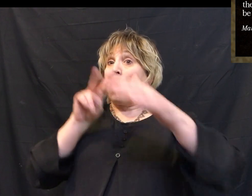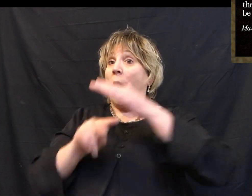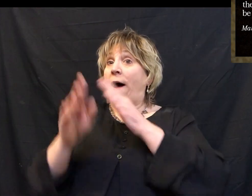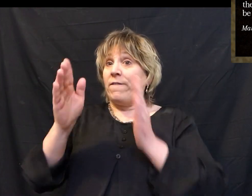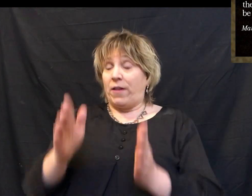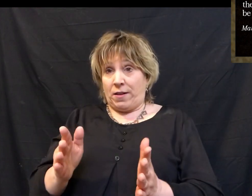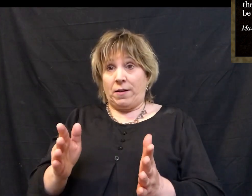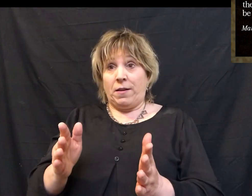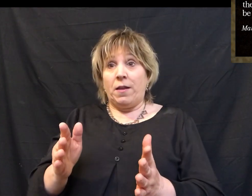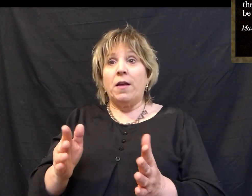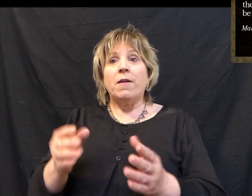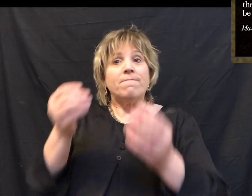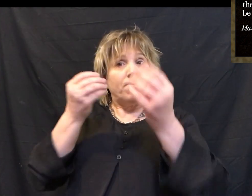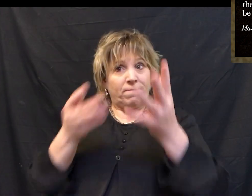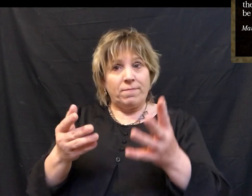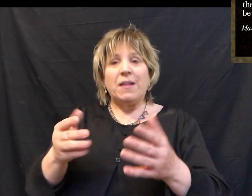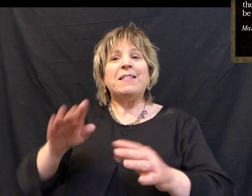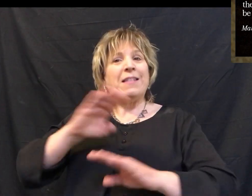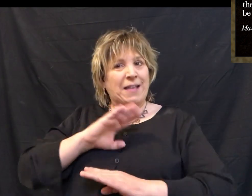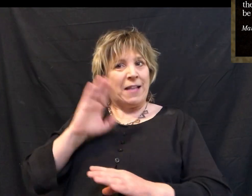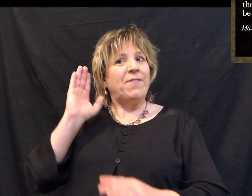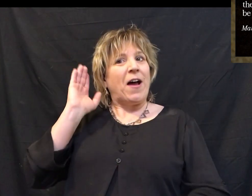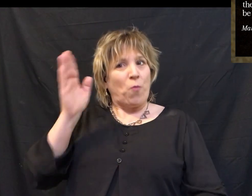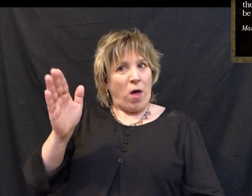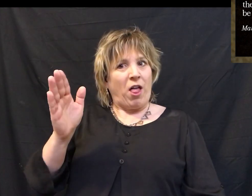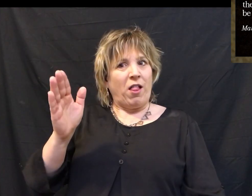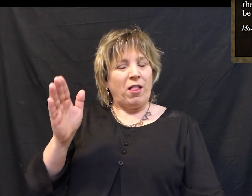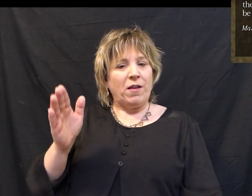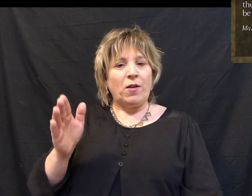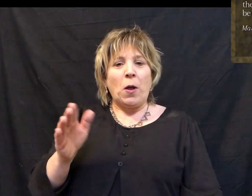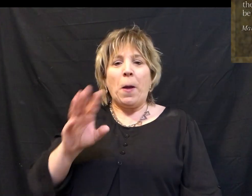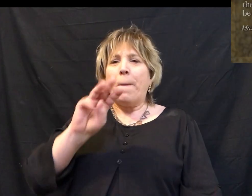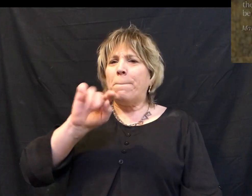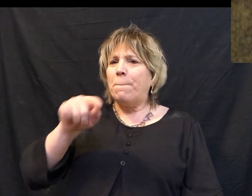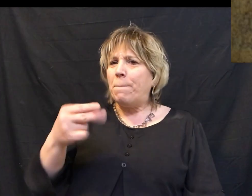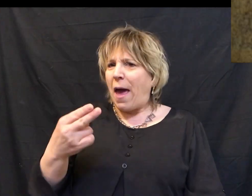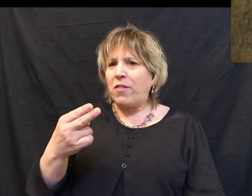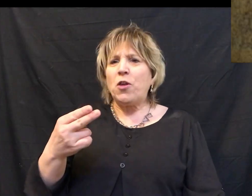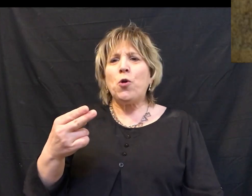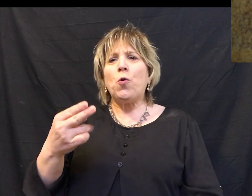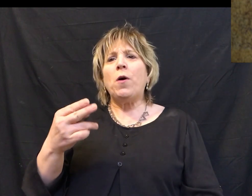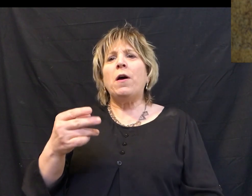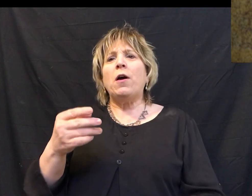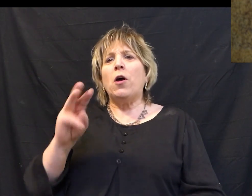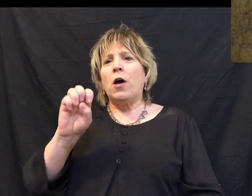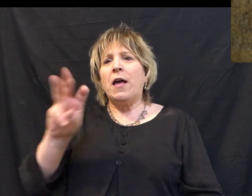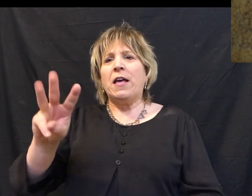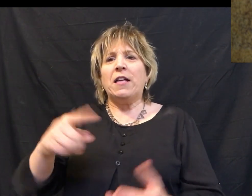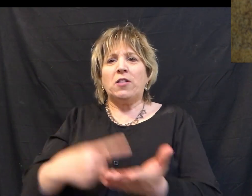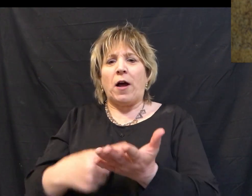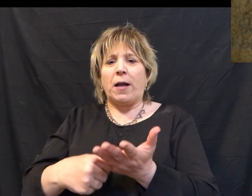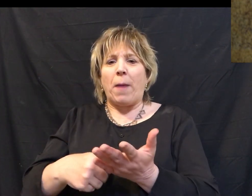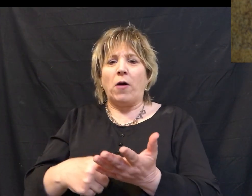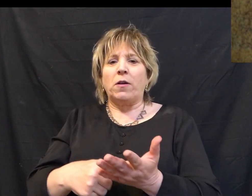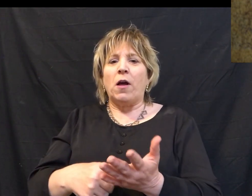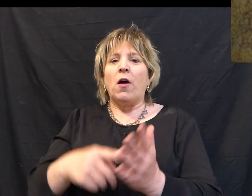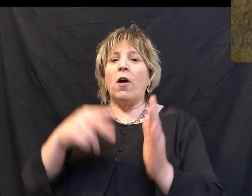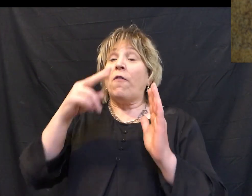through the prophet might be fulfilled. What prophet is Matthew talking about? He's talking about what we